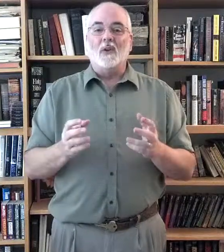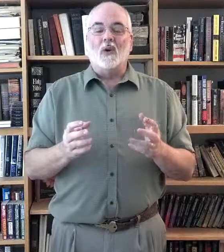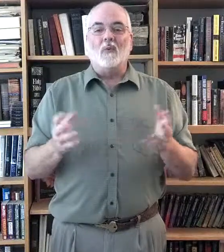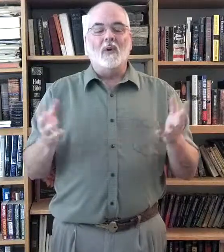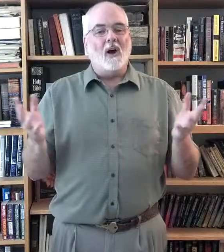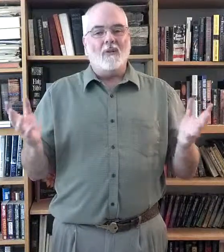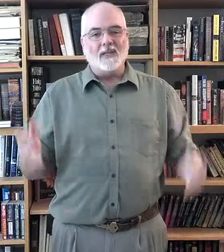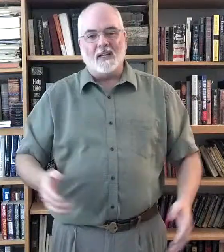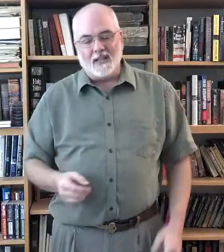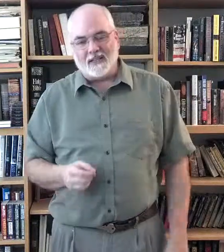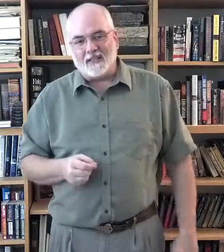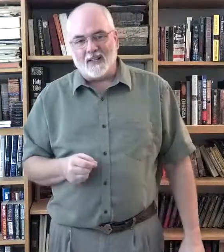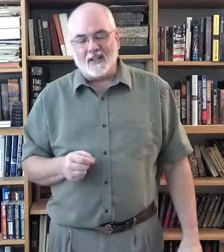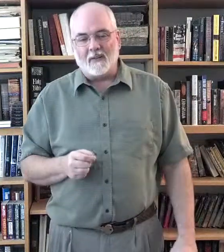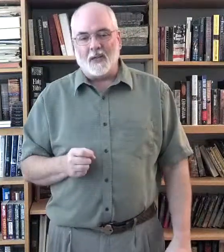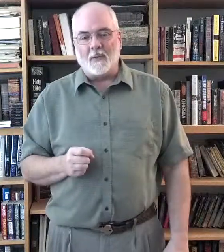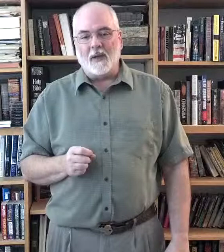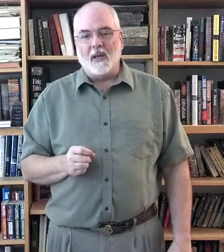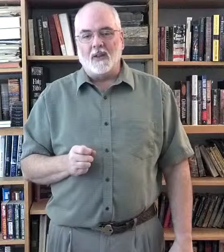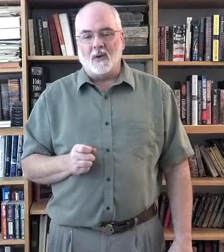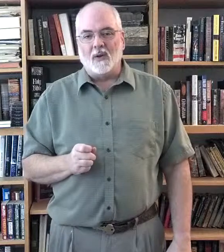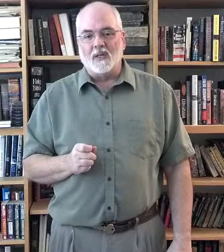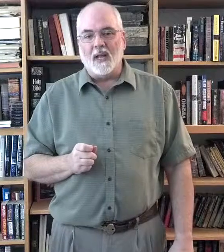Lord. We often sing this at the beginning of the Lord's Table.